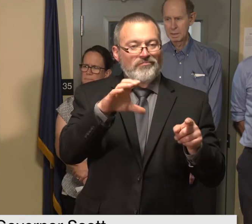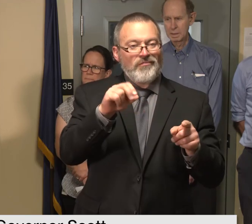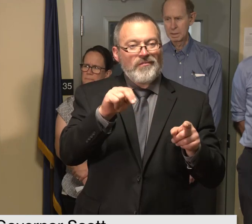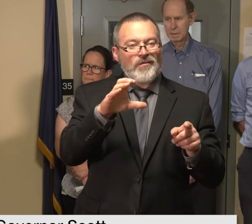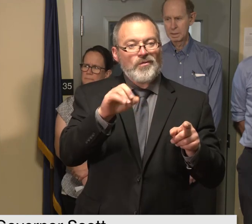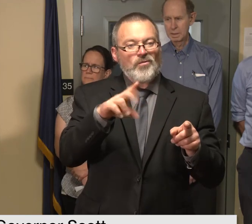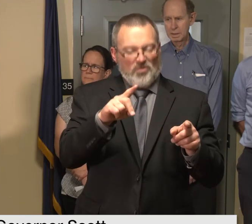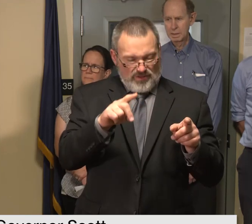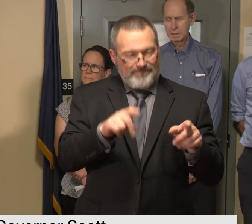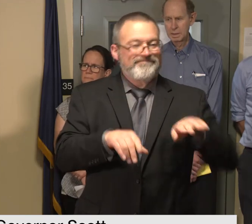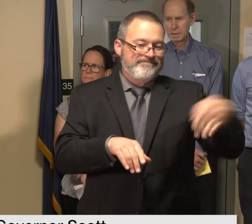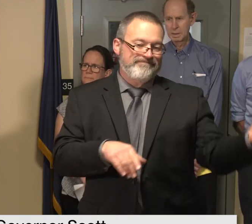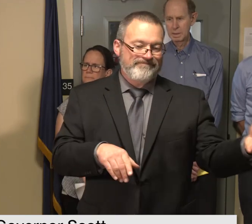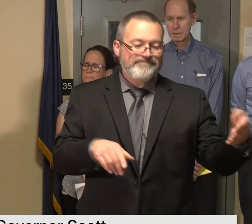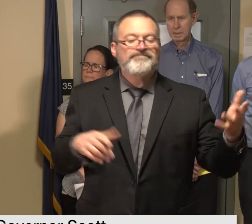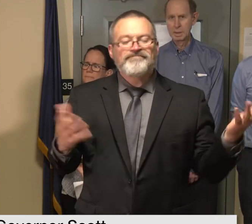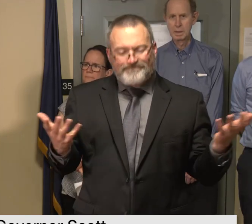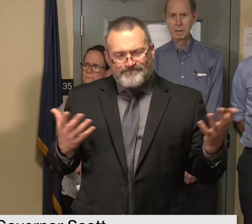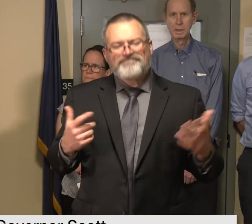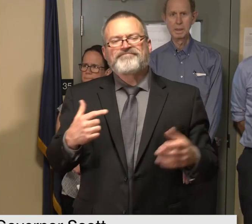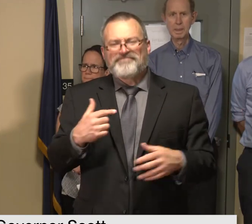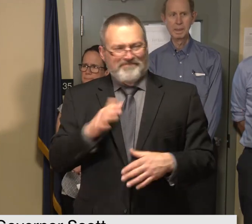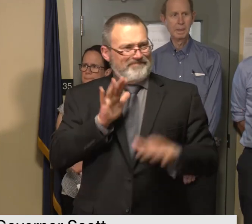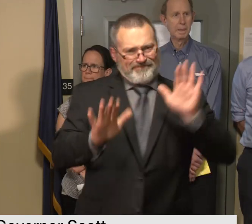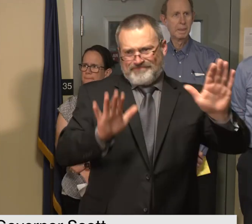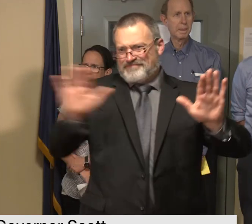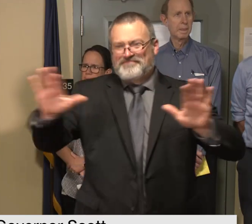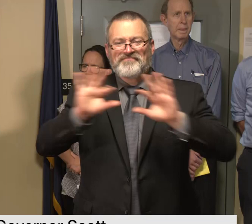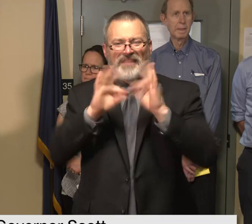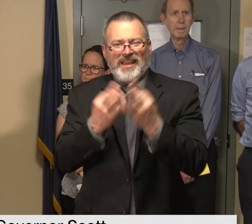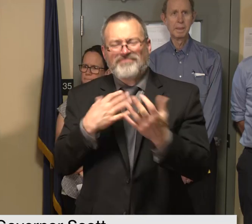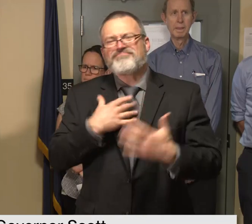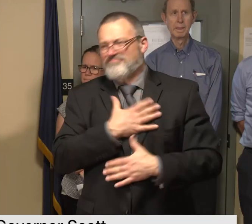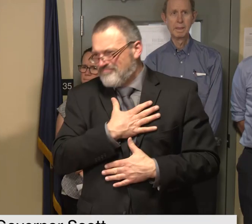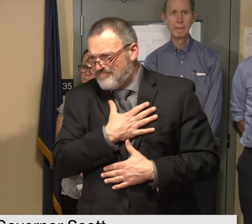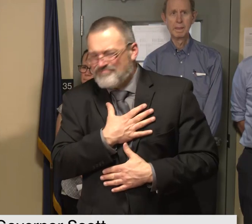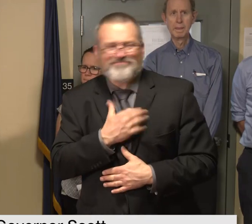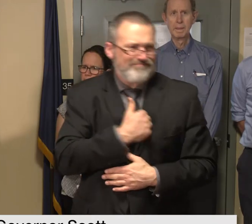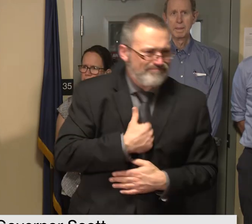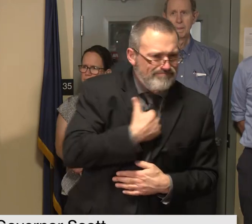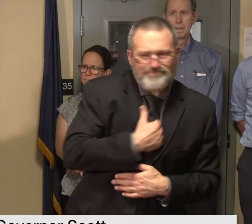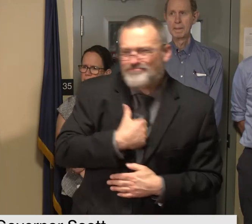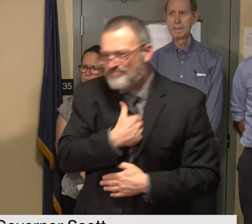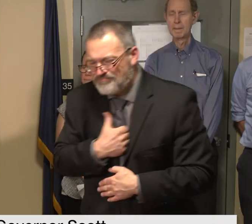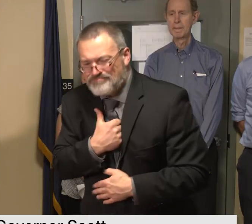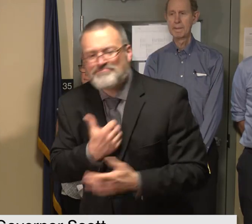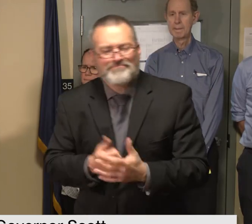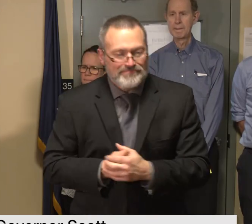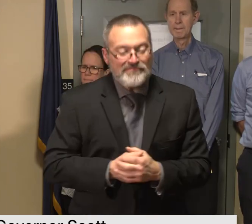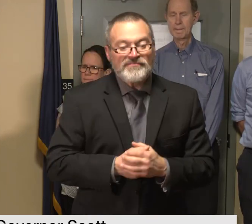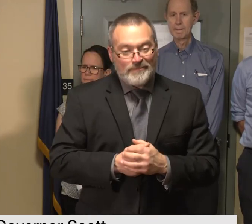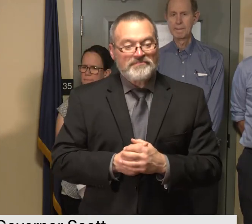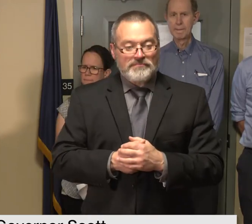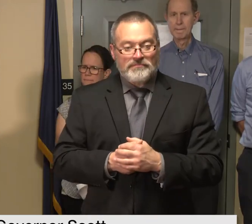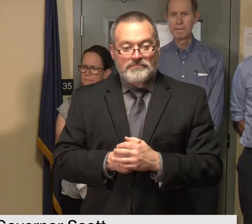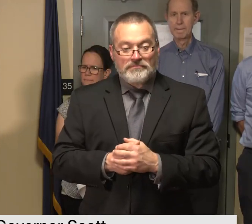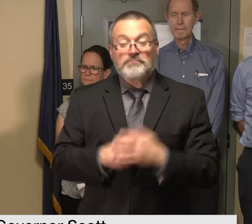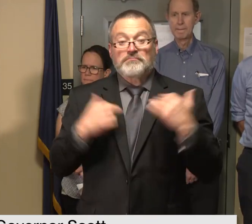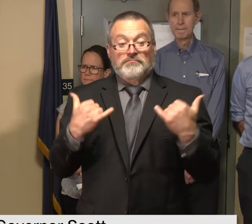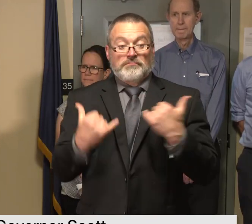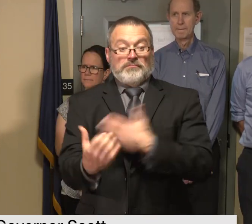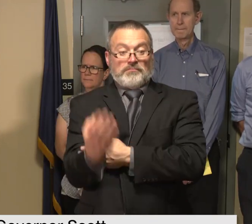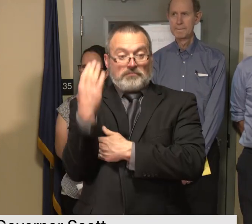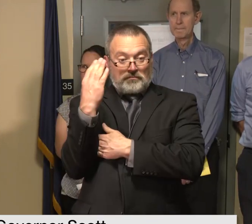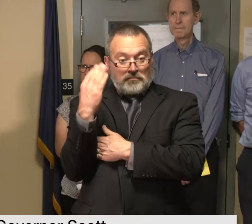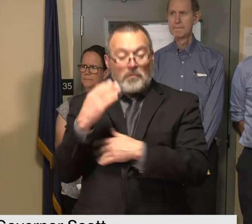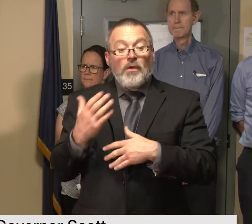and any potential for future flooding there is some river flooding that continued into this morning most rivers